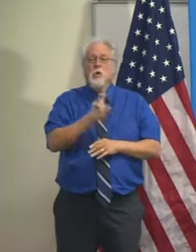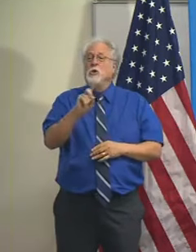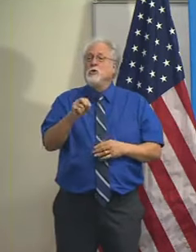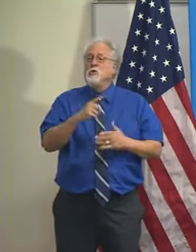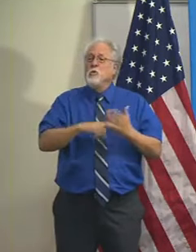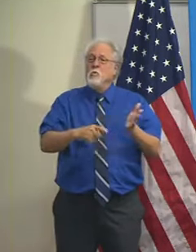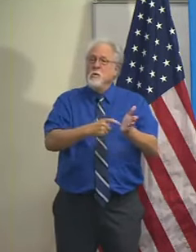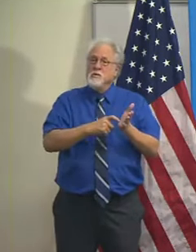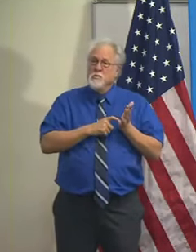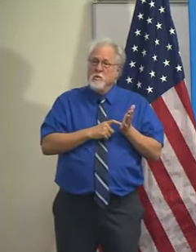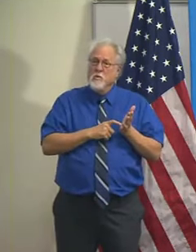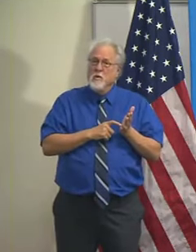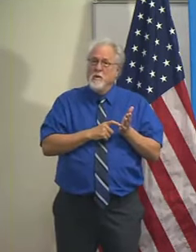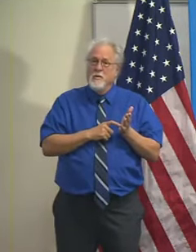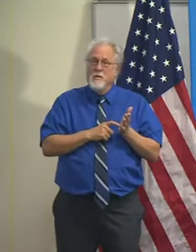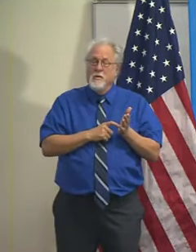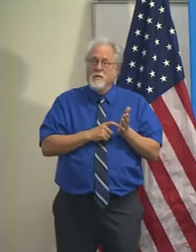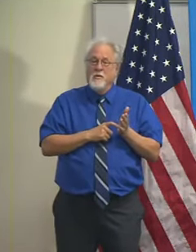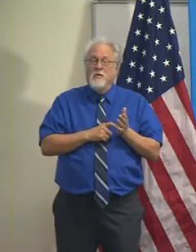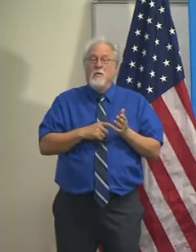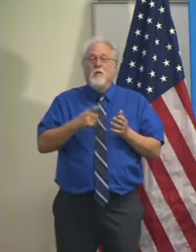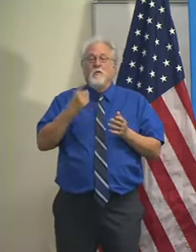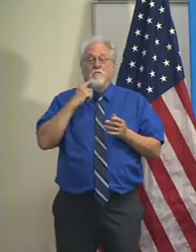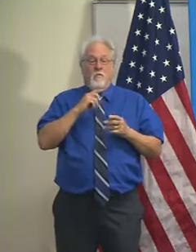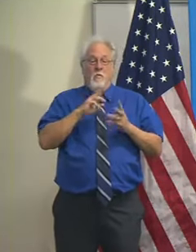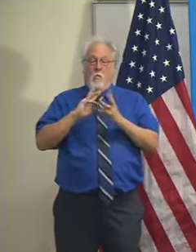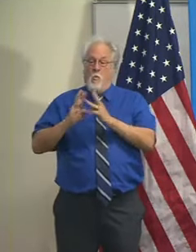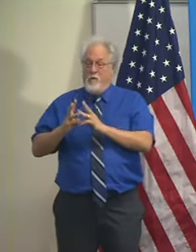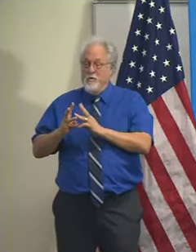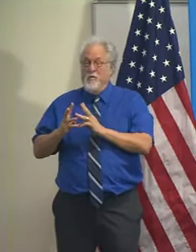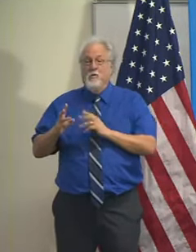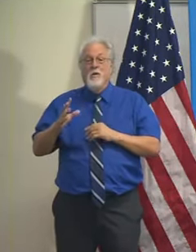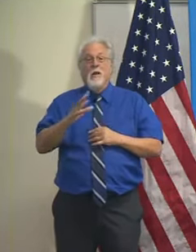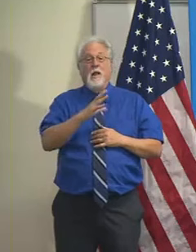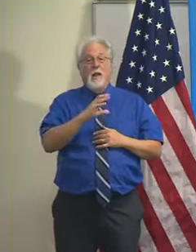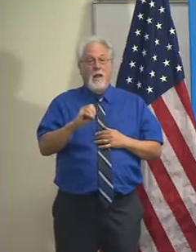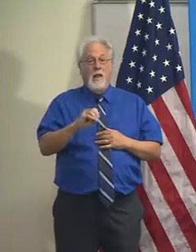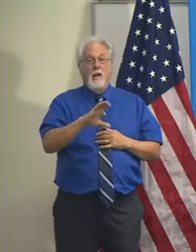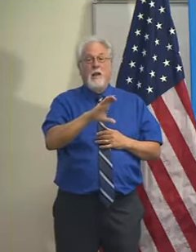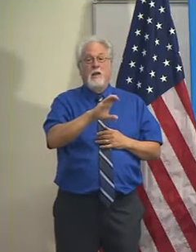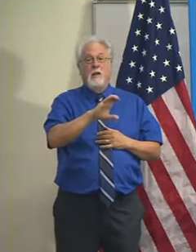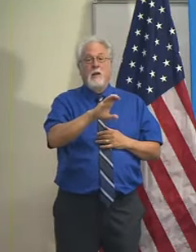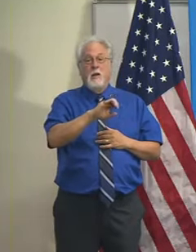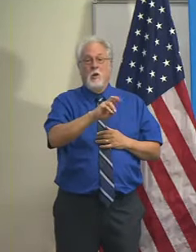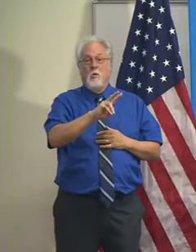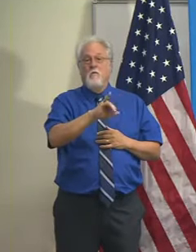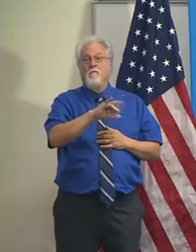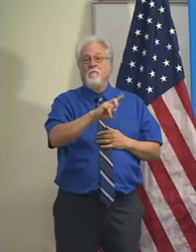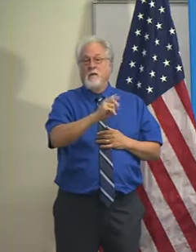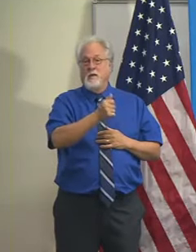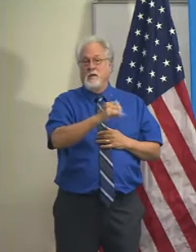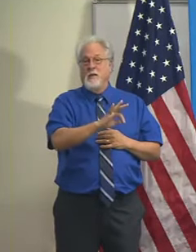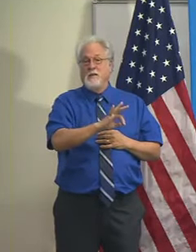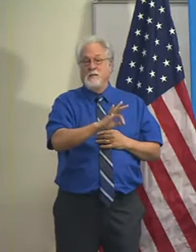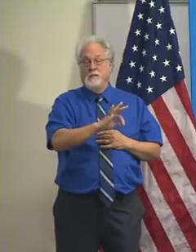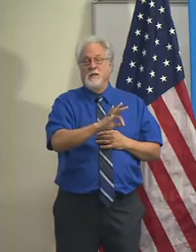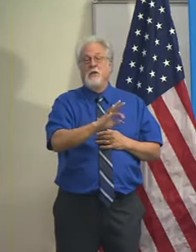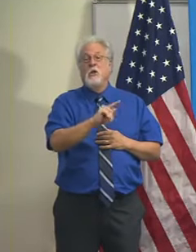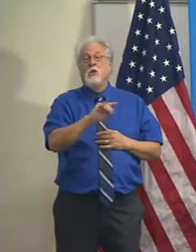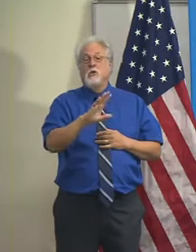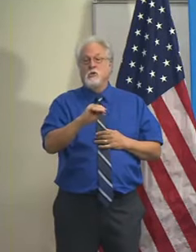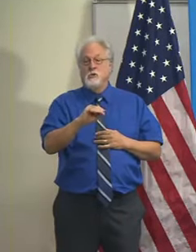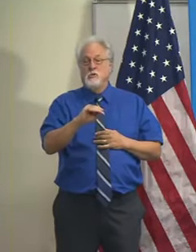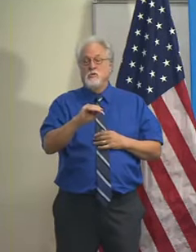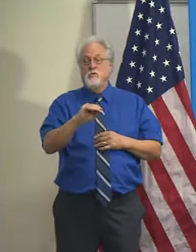do what's required of us, uh, both as it relates to the weather, uh, and to COVID-19 in order to,